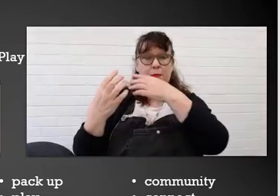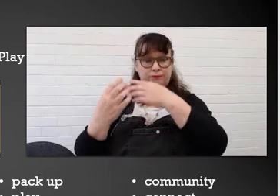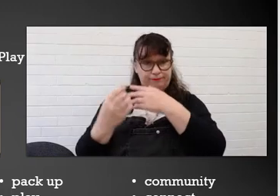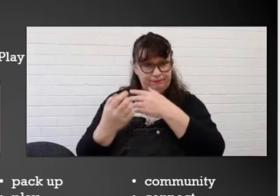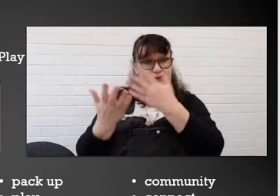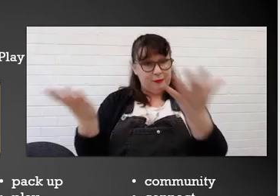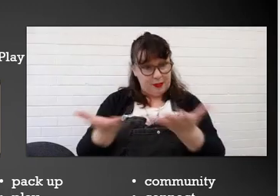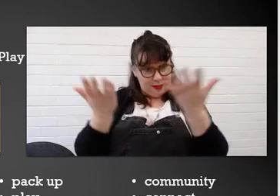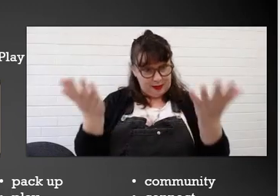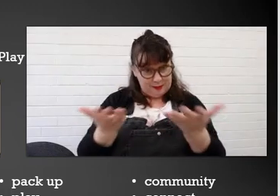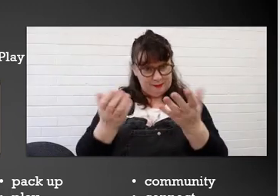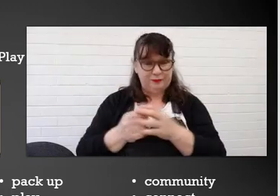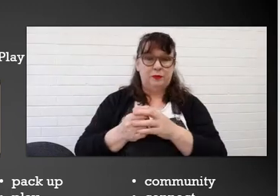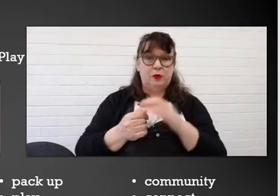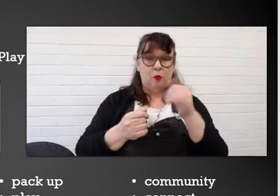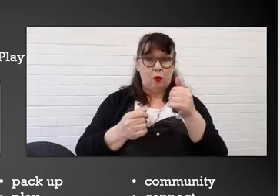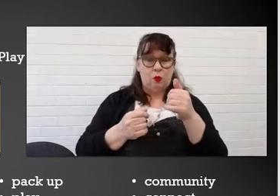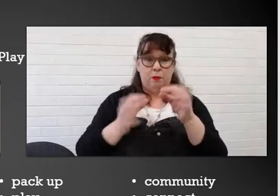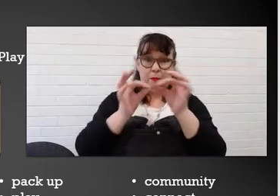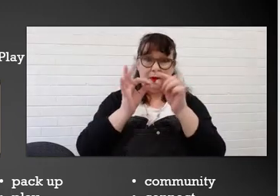us, will play.